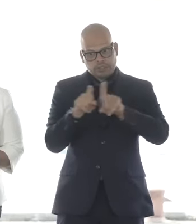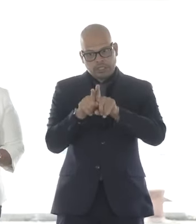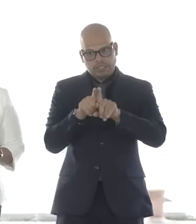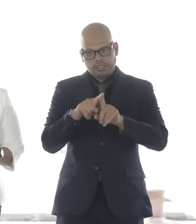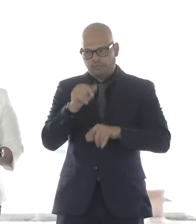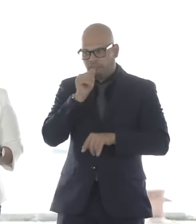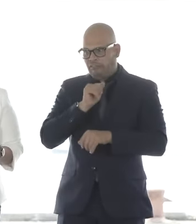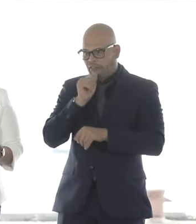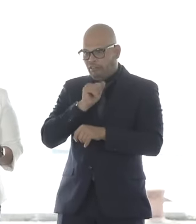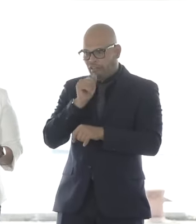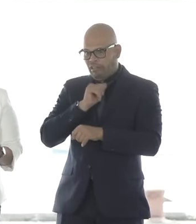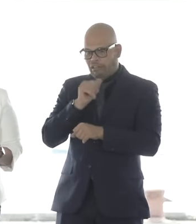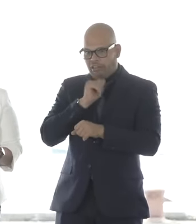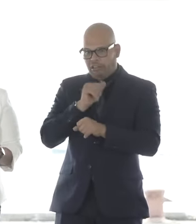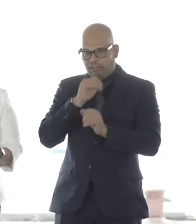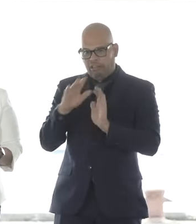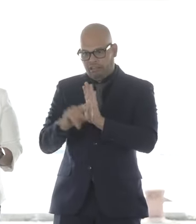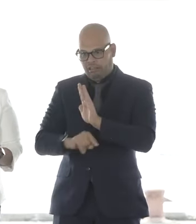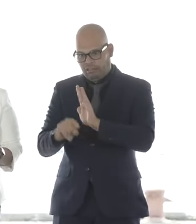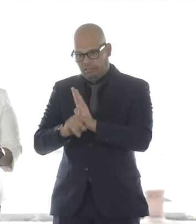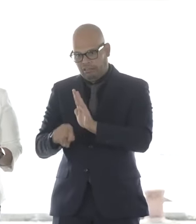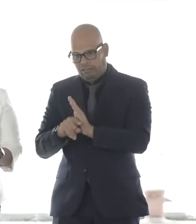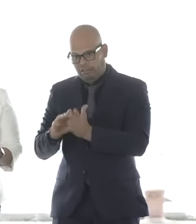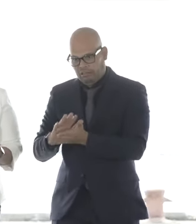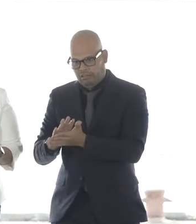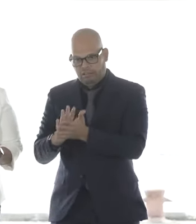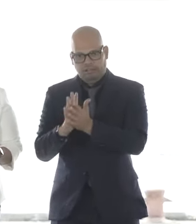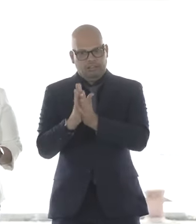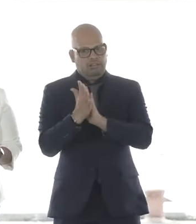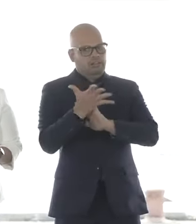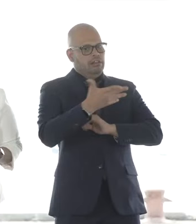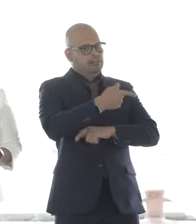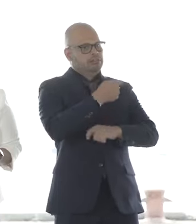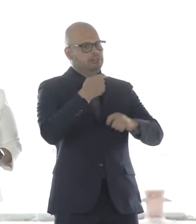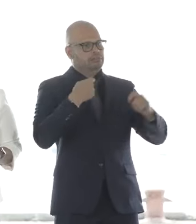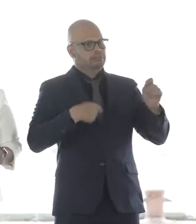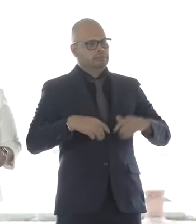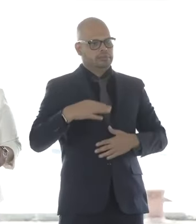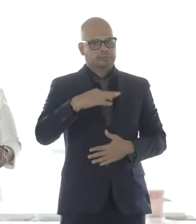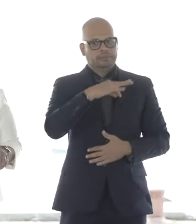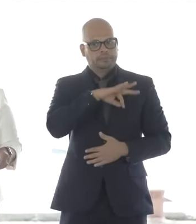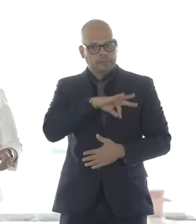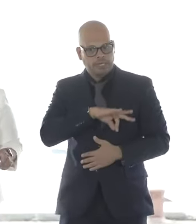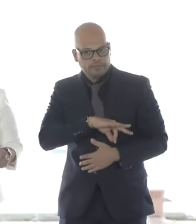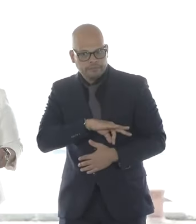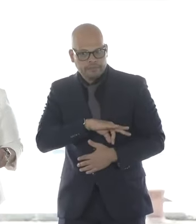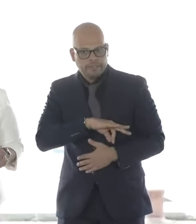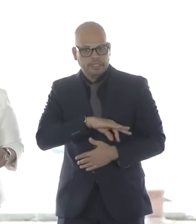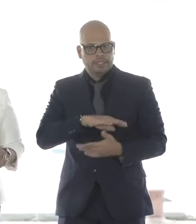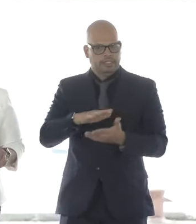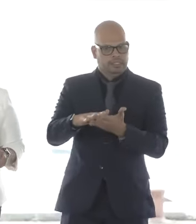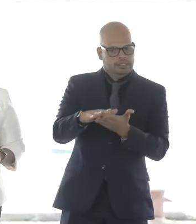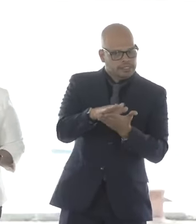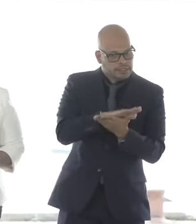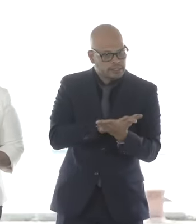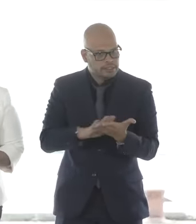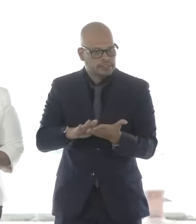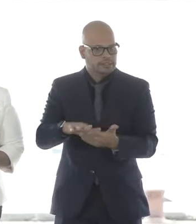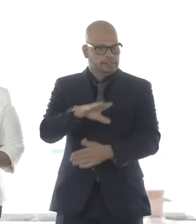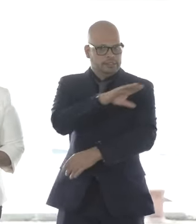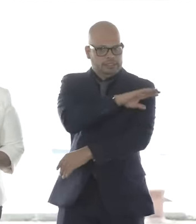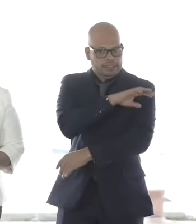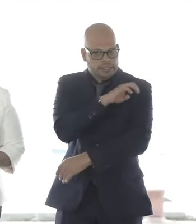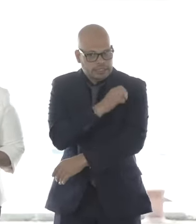now enjoying the benefit and the opportunity that offshore wind and clean energy will produce, not just for Salem, but for